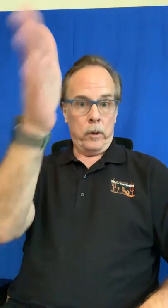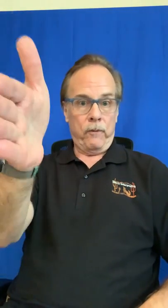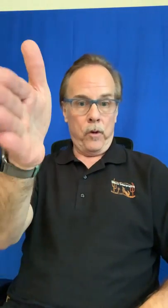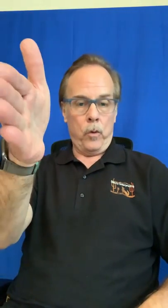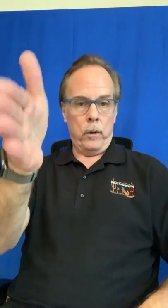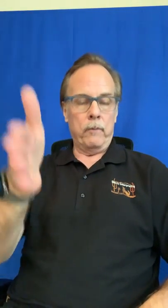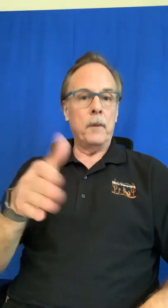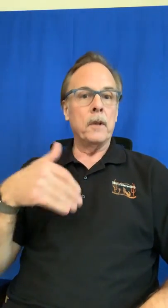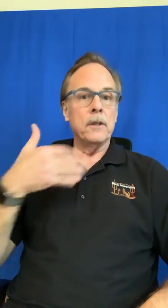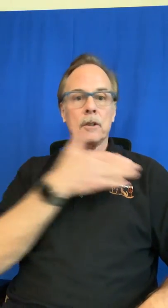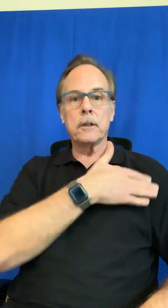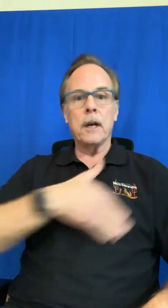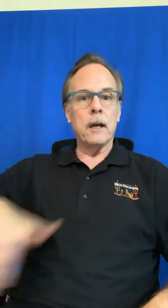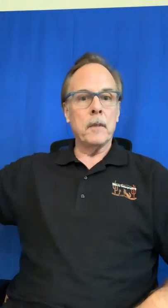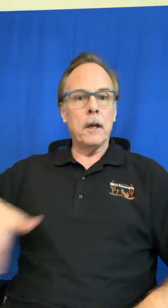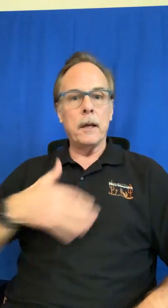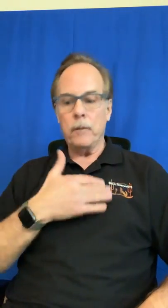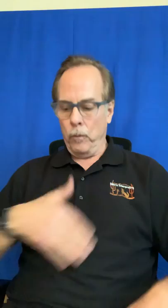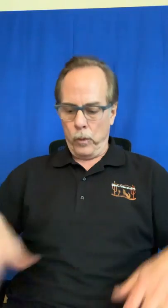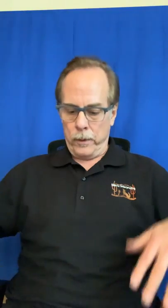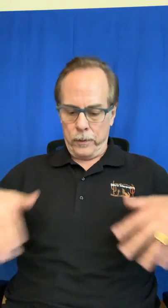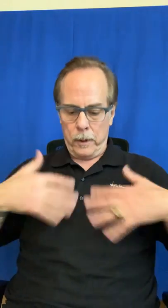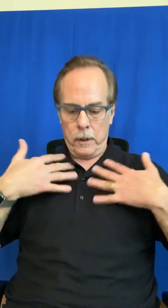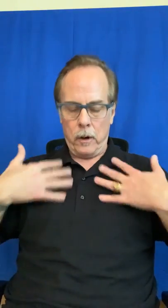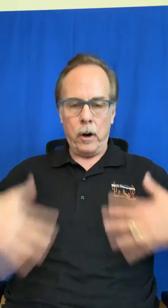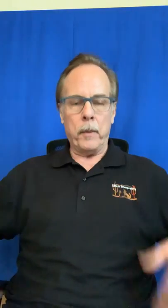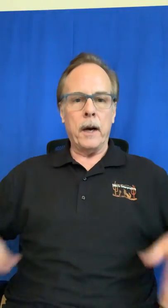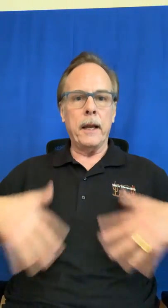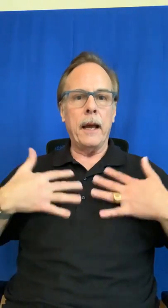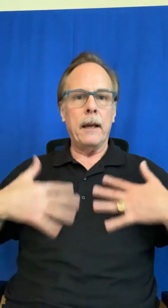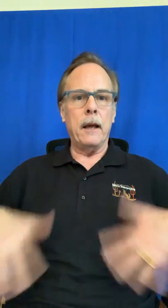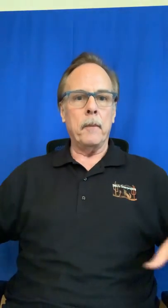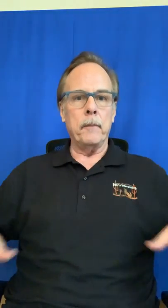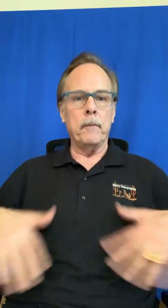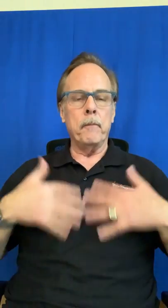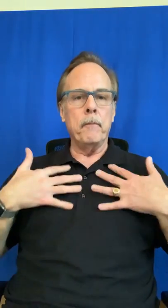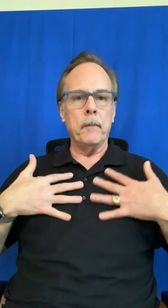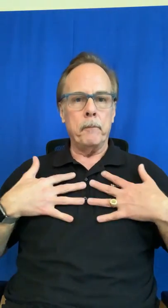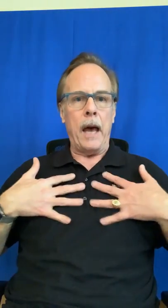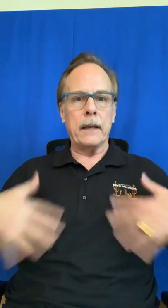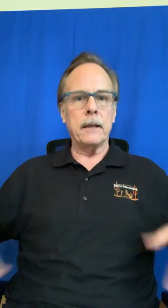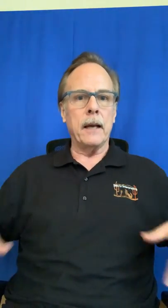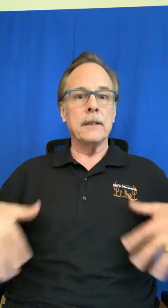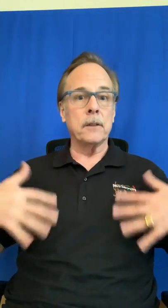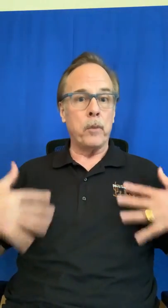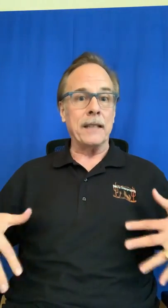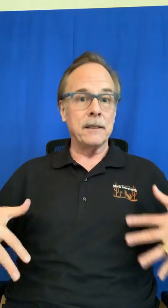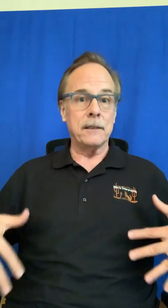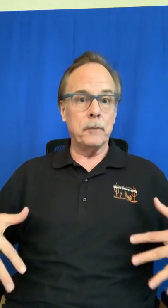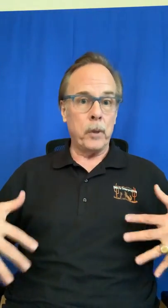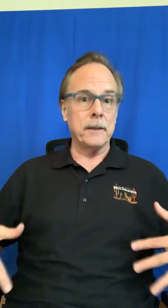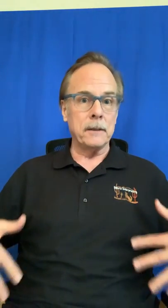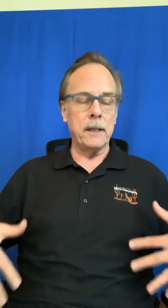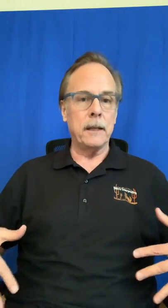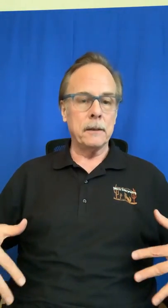forward remember this is our timeline with uh our body uh acting as the present present tense